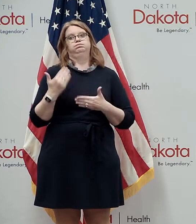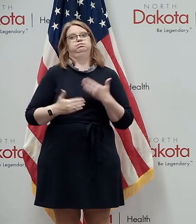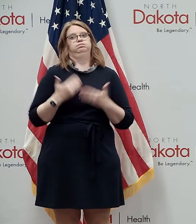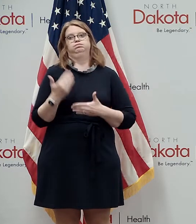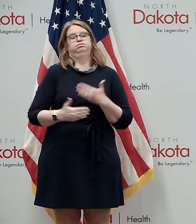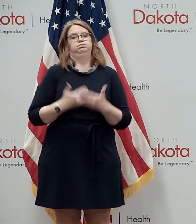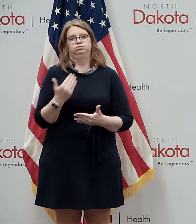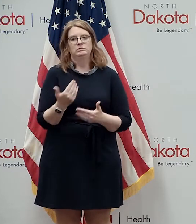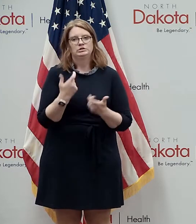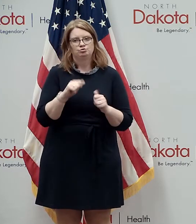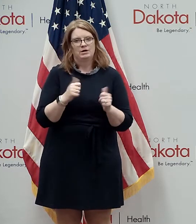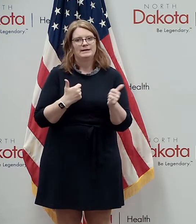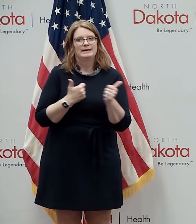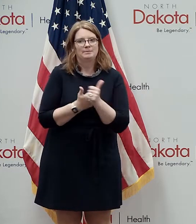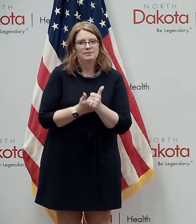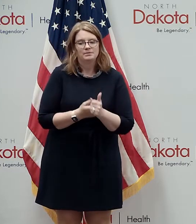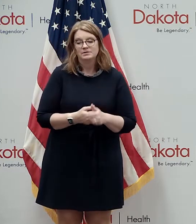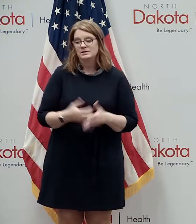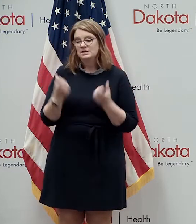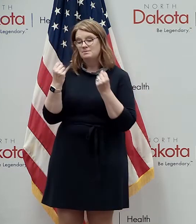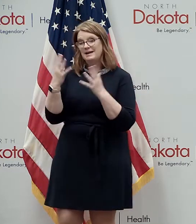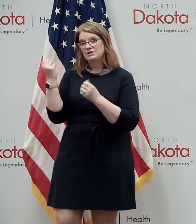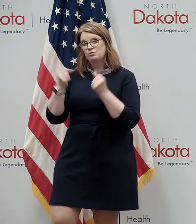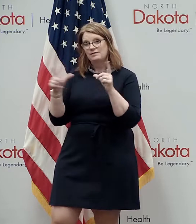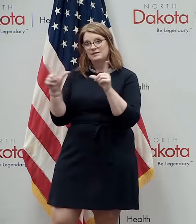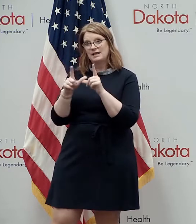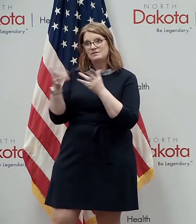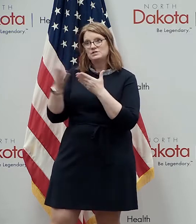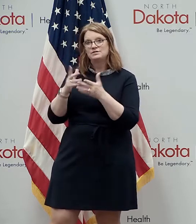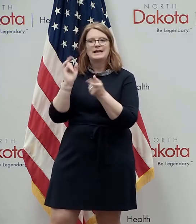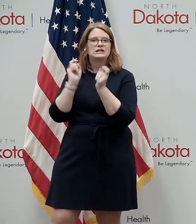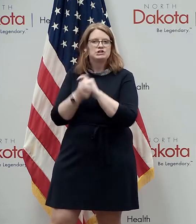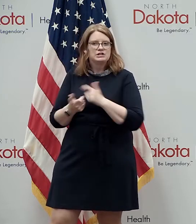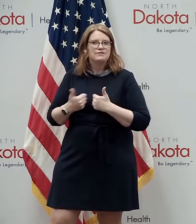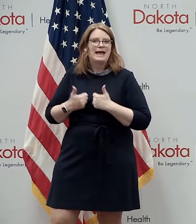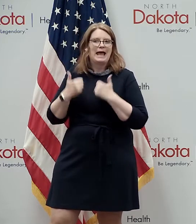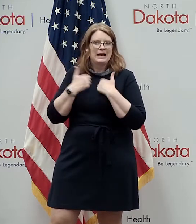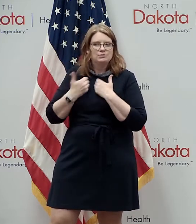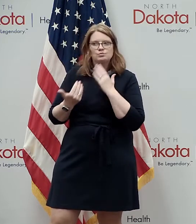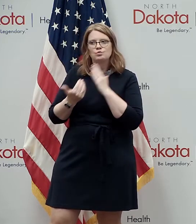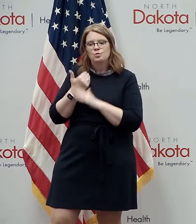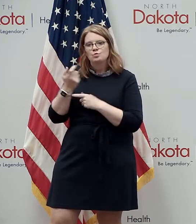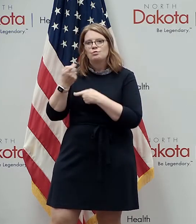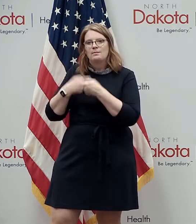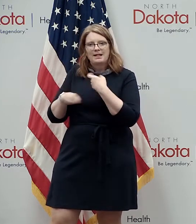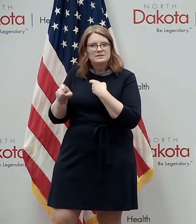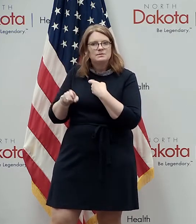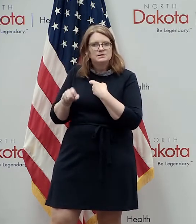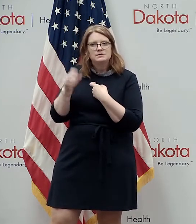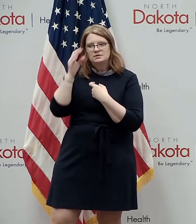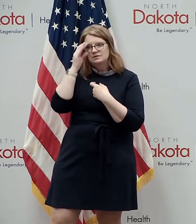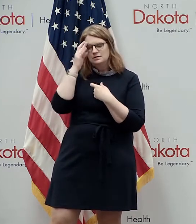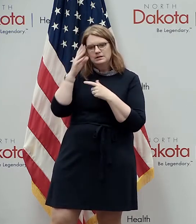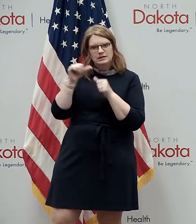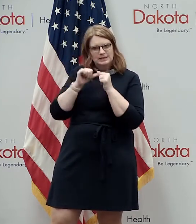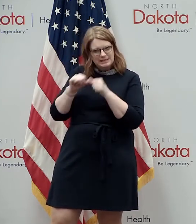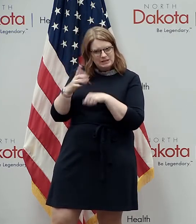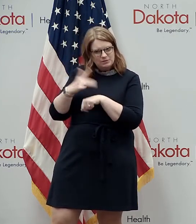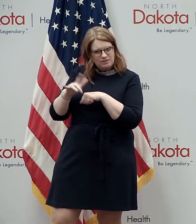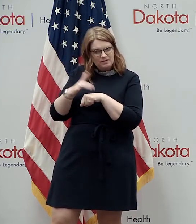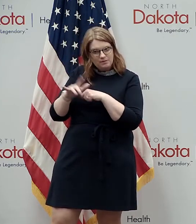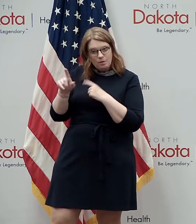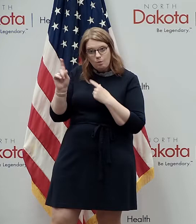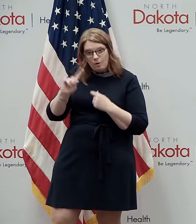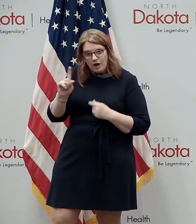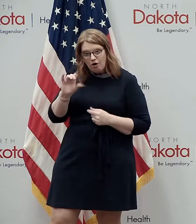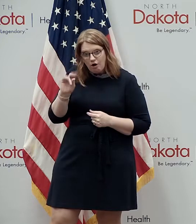been dealing with uh many drivers license services such as change of address renewals replacements and more continue to be available online